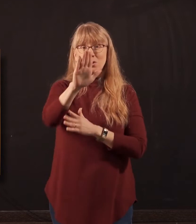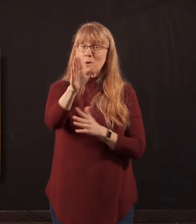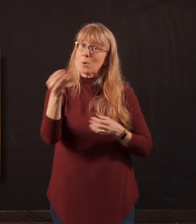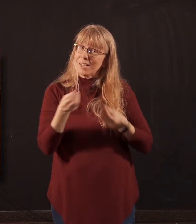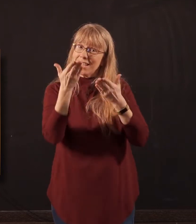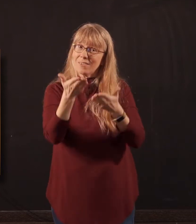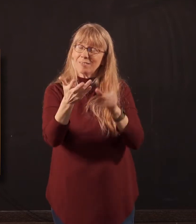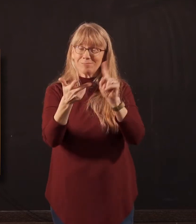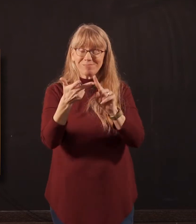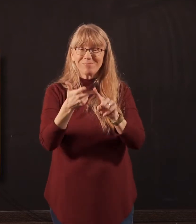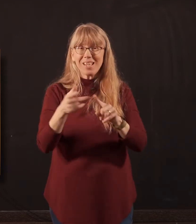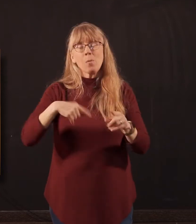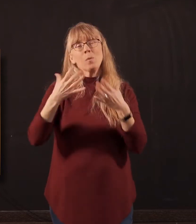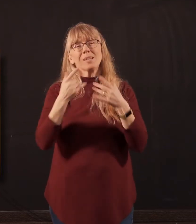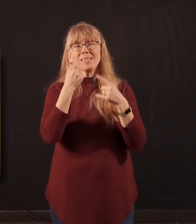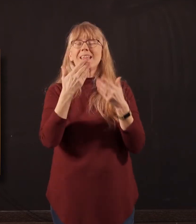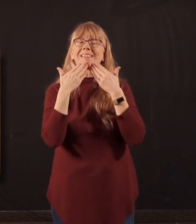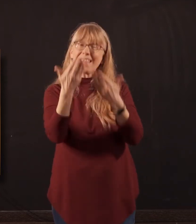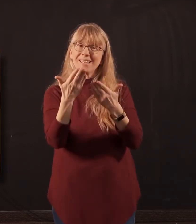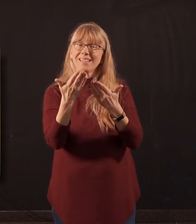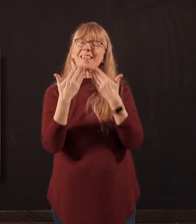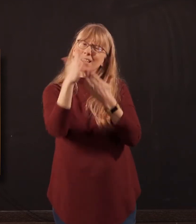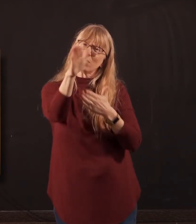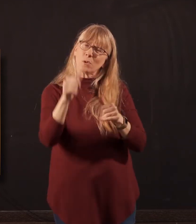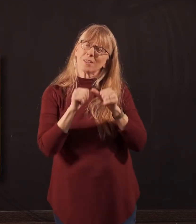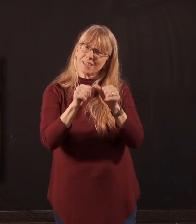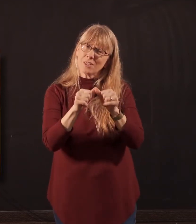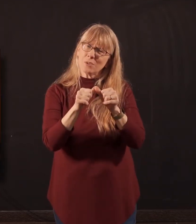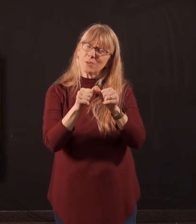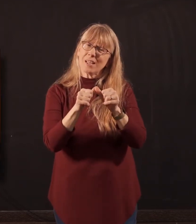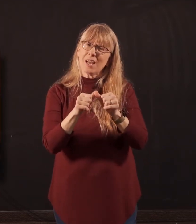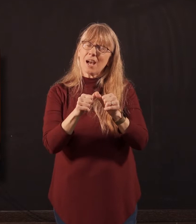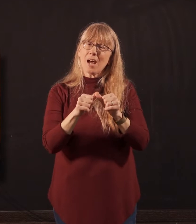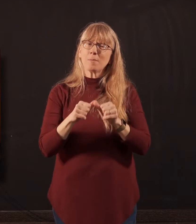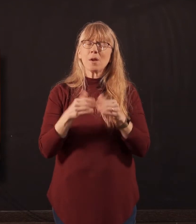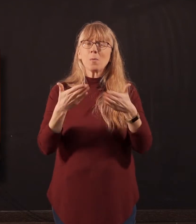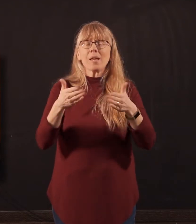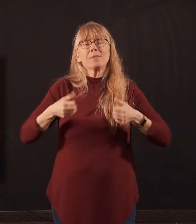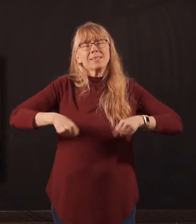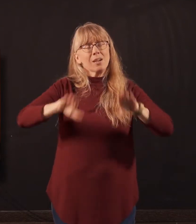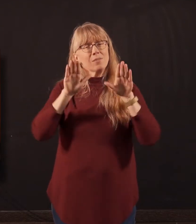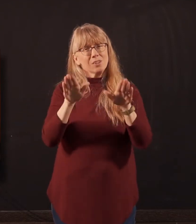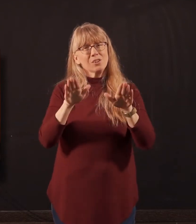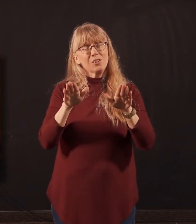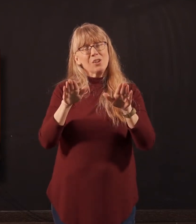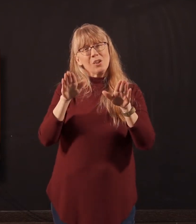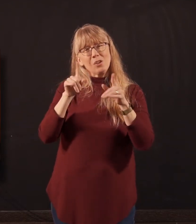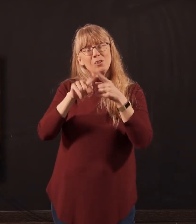And thirdly, we just want to say thanks. Thanks for your continued posture of being sacrificial and giving to the church as we